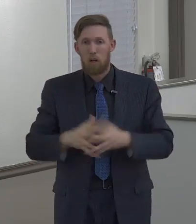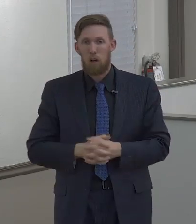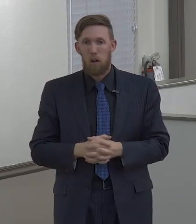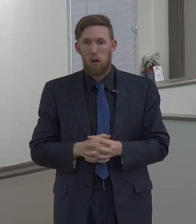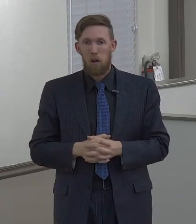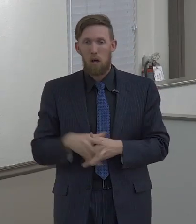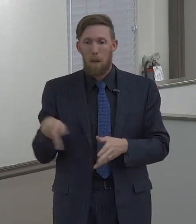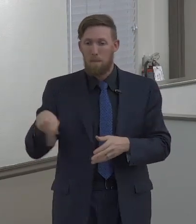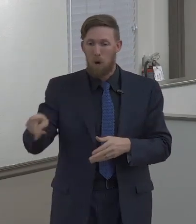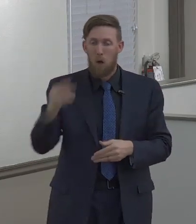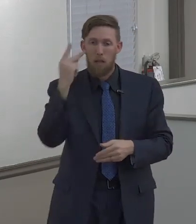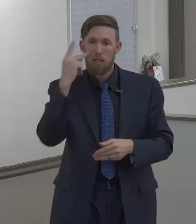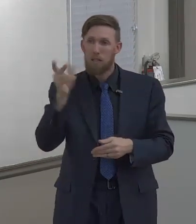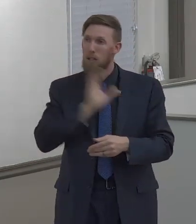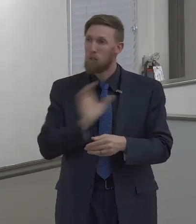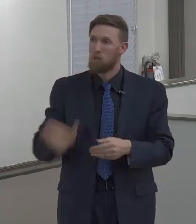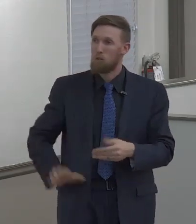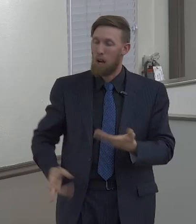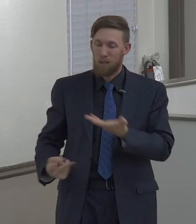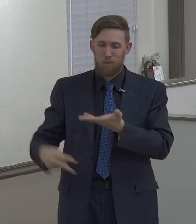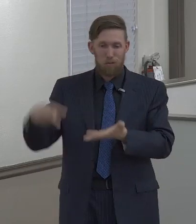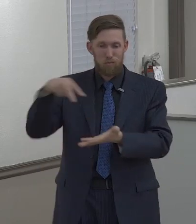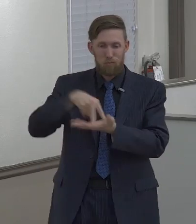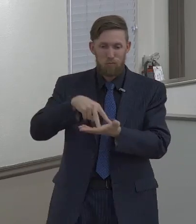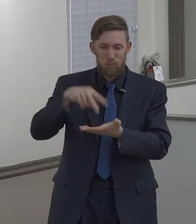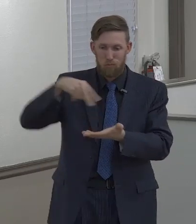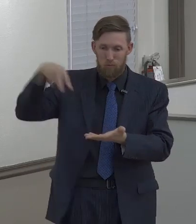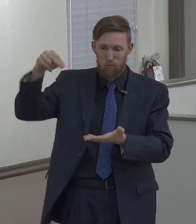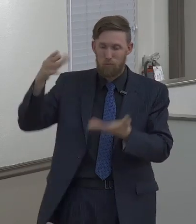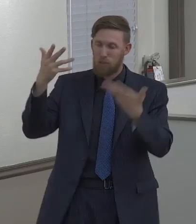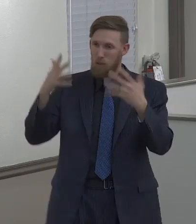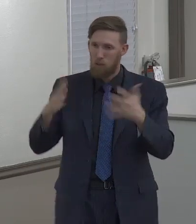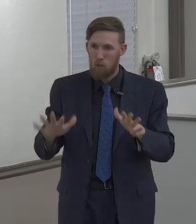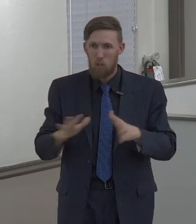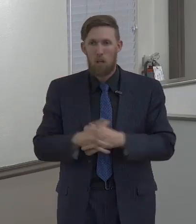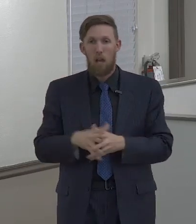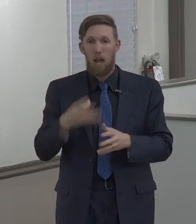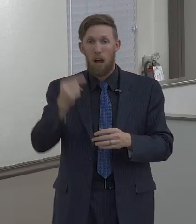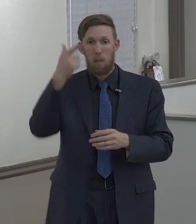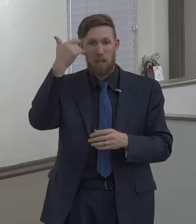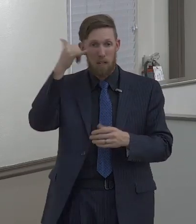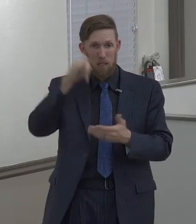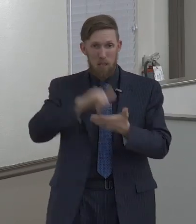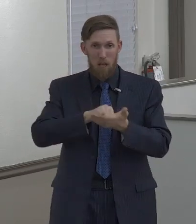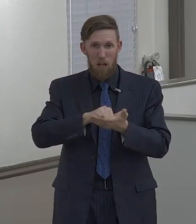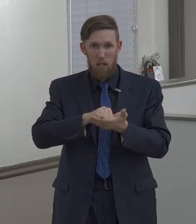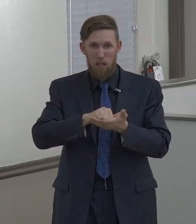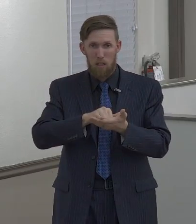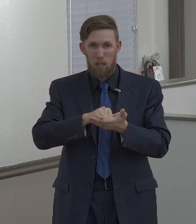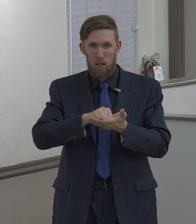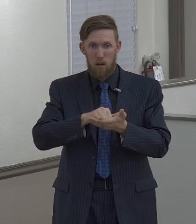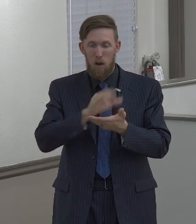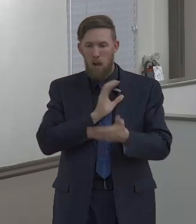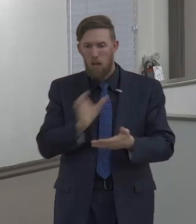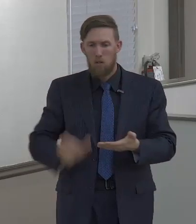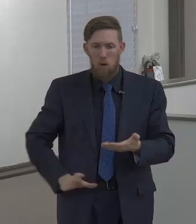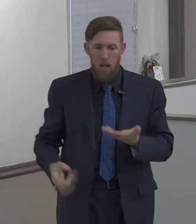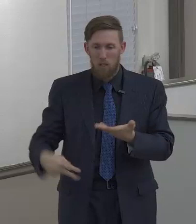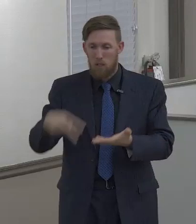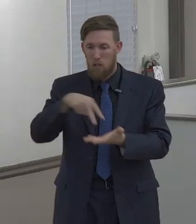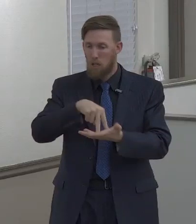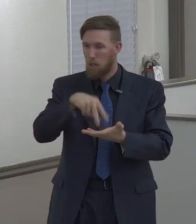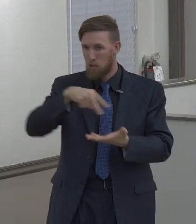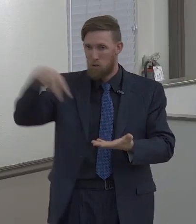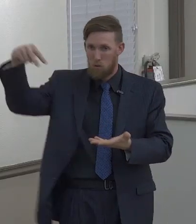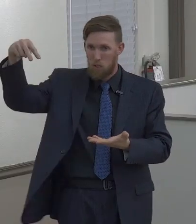He's stating the fact that he has seen the resurrected Christ and that Christ is risen. And because of Christ's resurrection, because